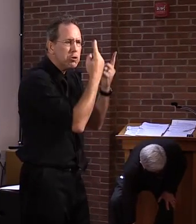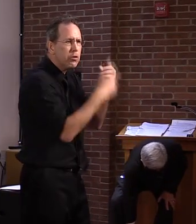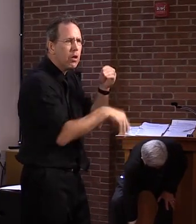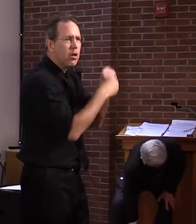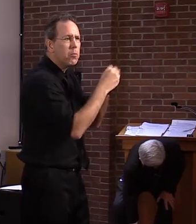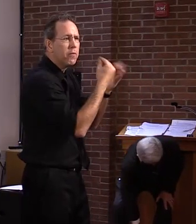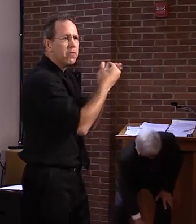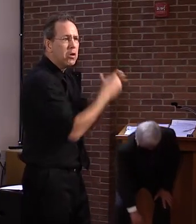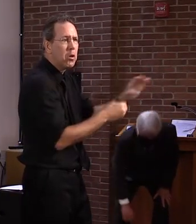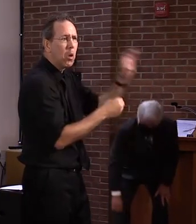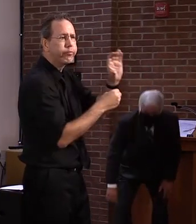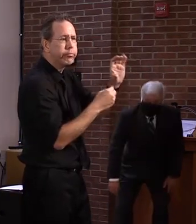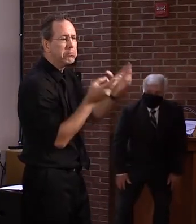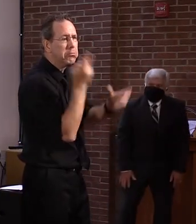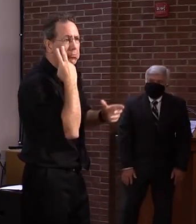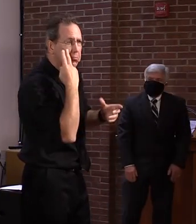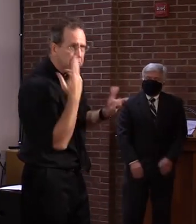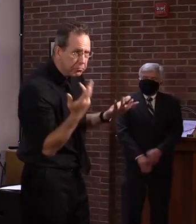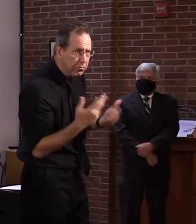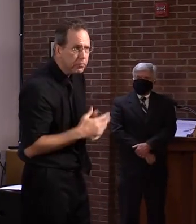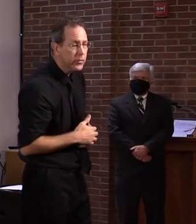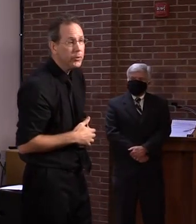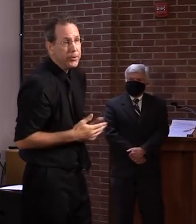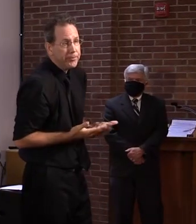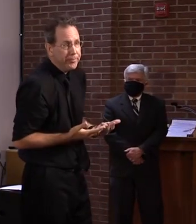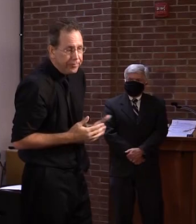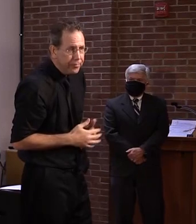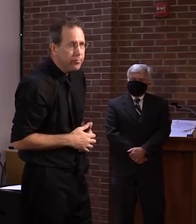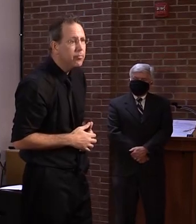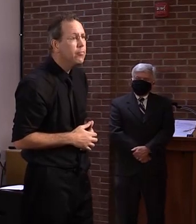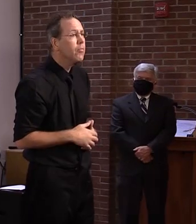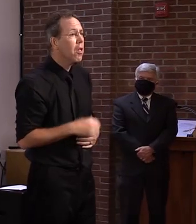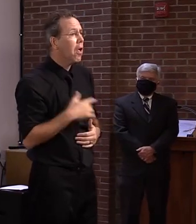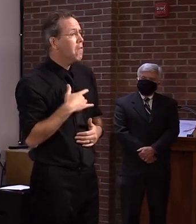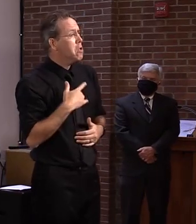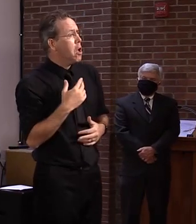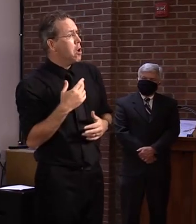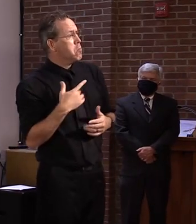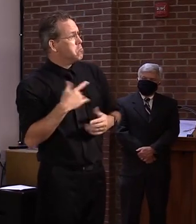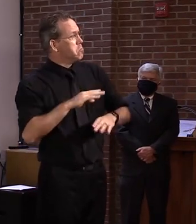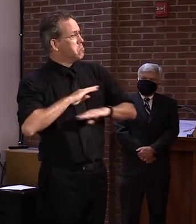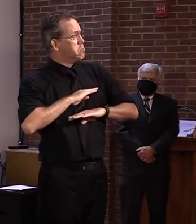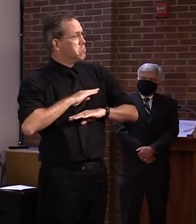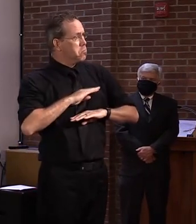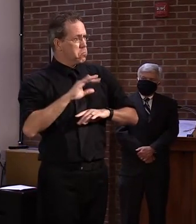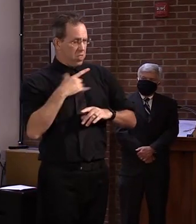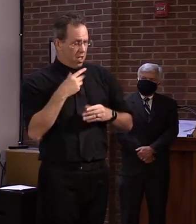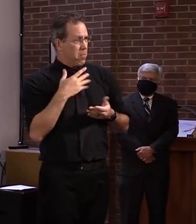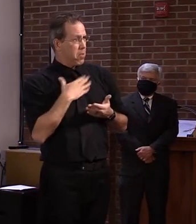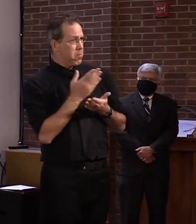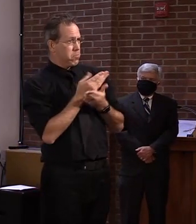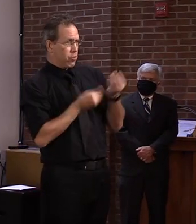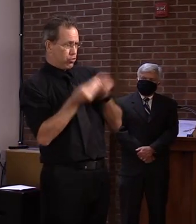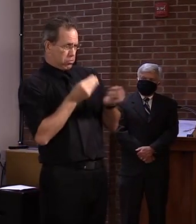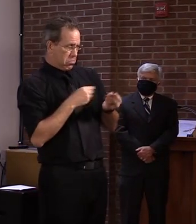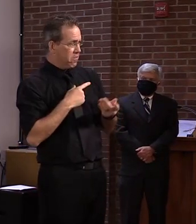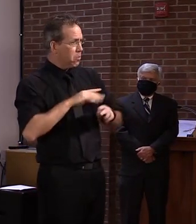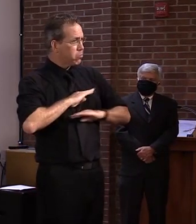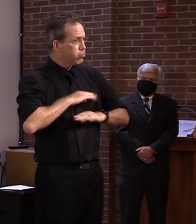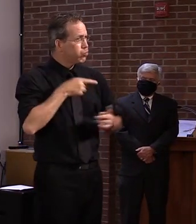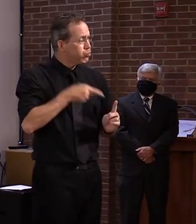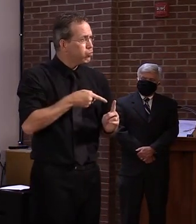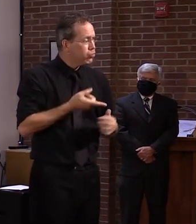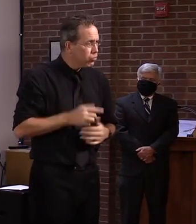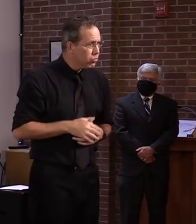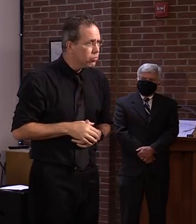But at this point in time, we believe that we've presented a budget that works. Obviously,